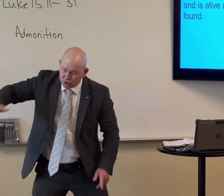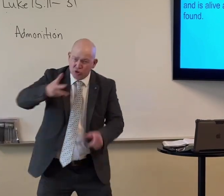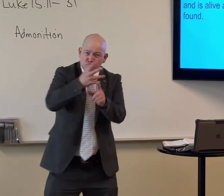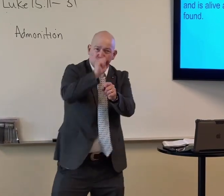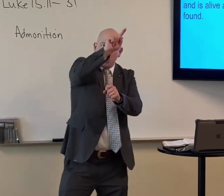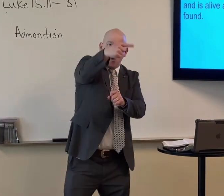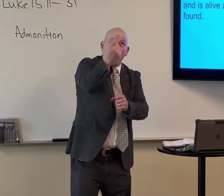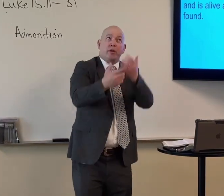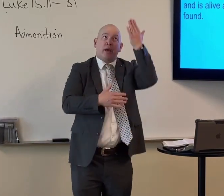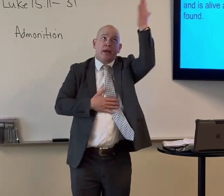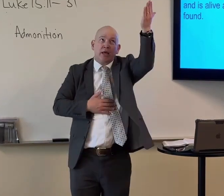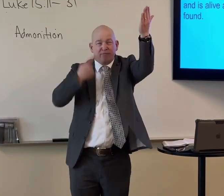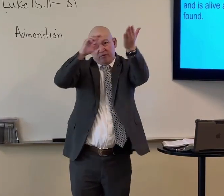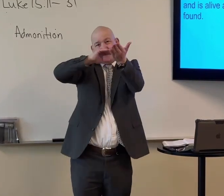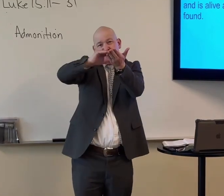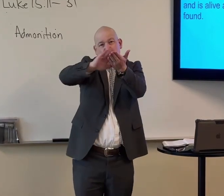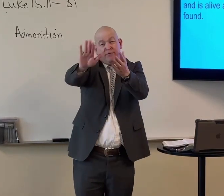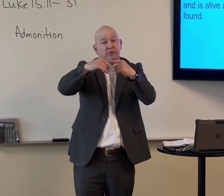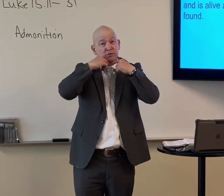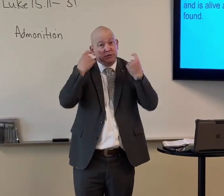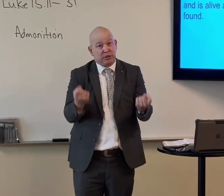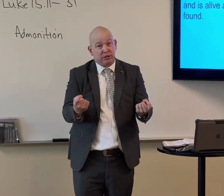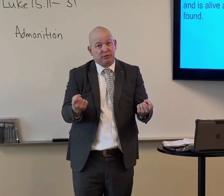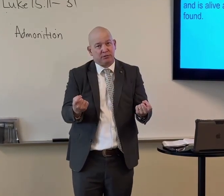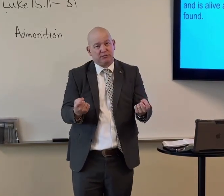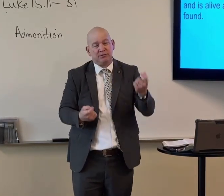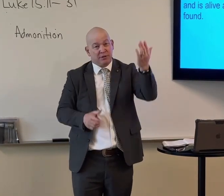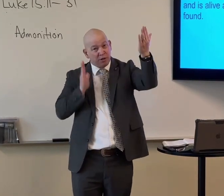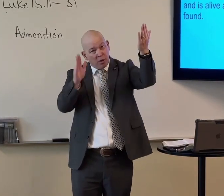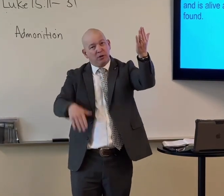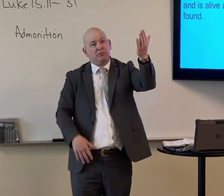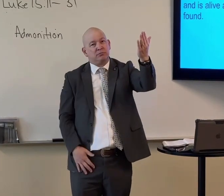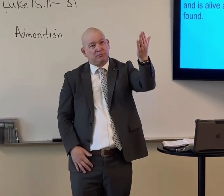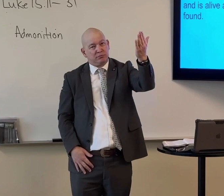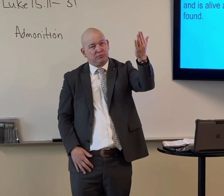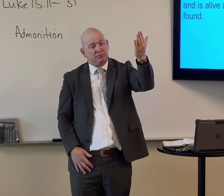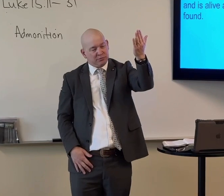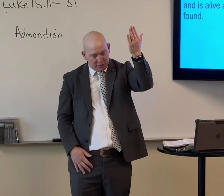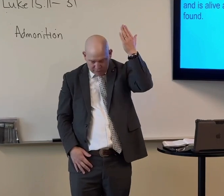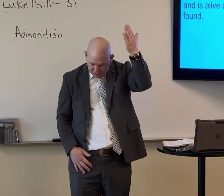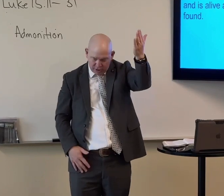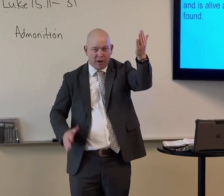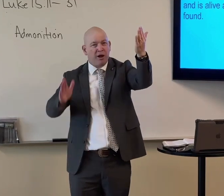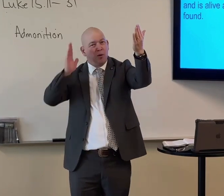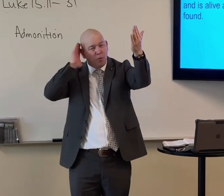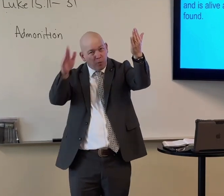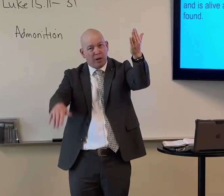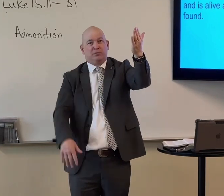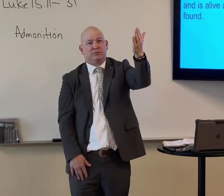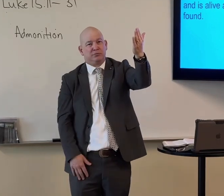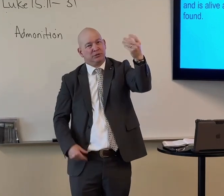Trust in Jesus. And Jesus alone. For forgiveness. your sin. And he will. He will.